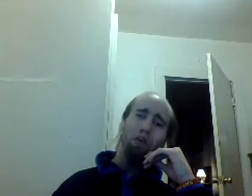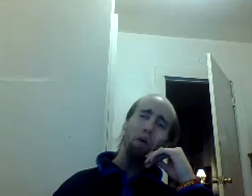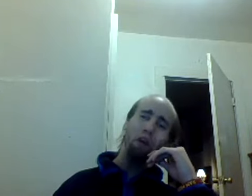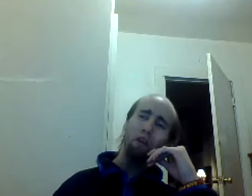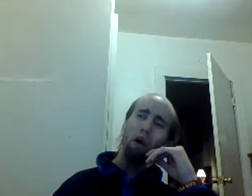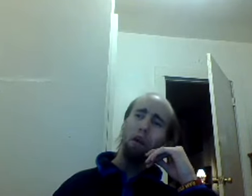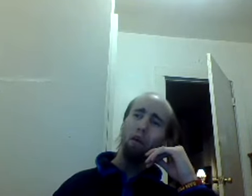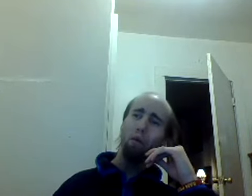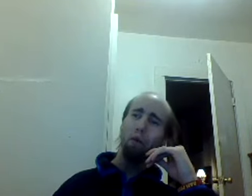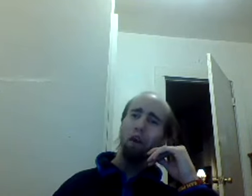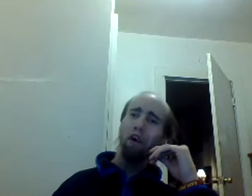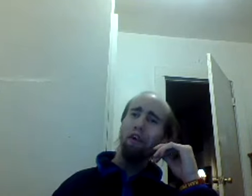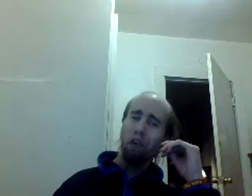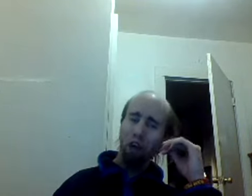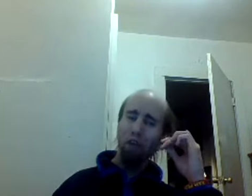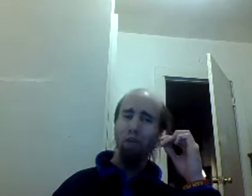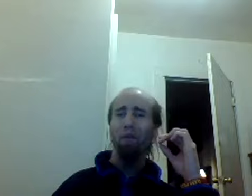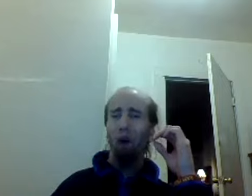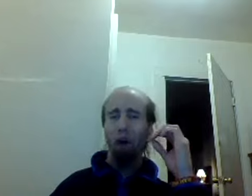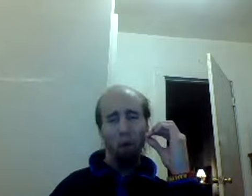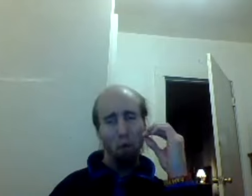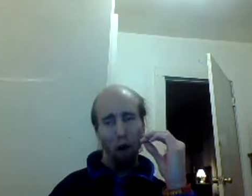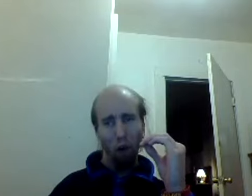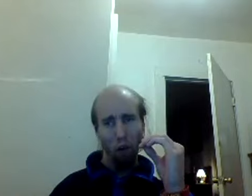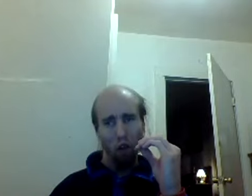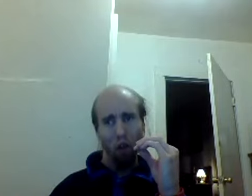so until you shut your fucking mouth